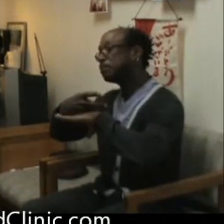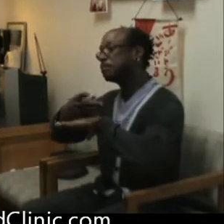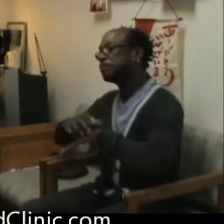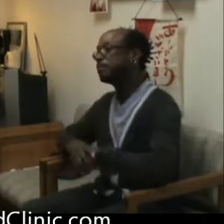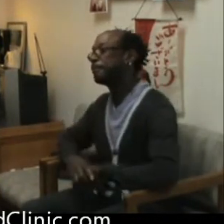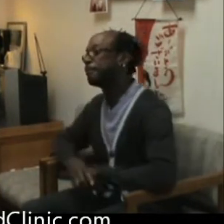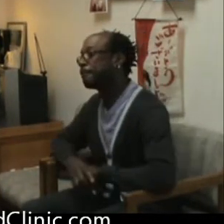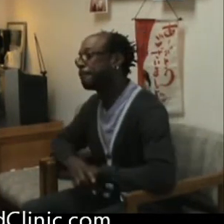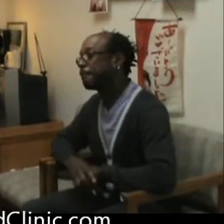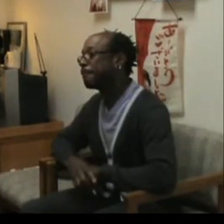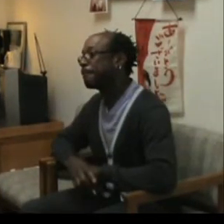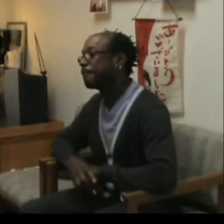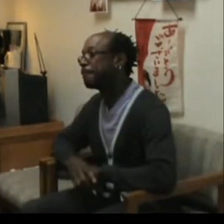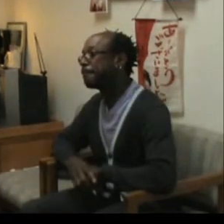It's easy to stay asleep.